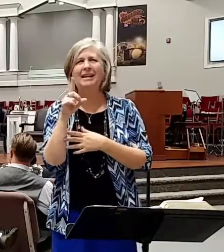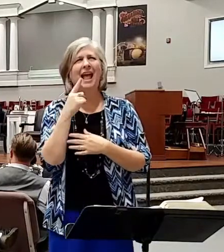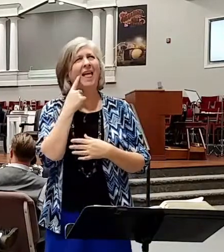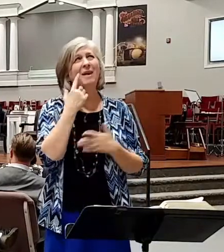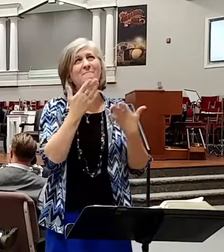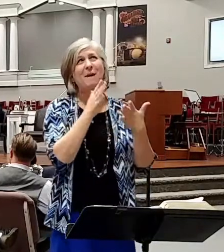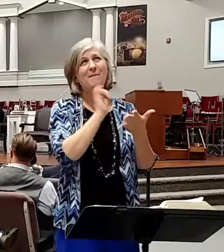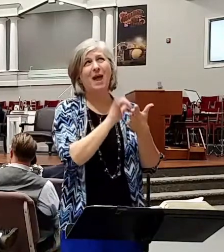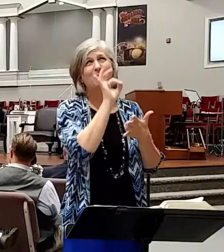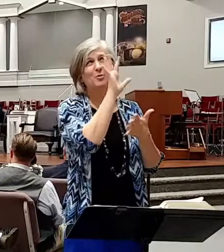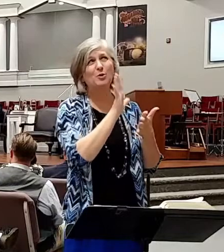the name.